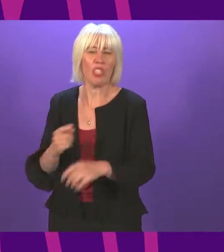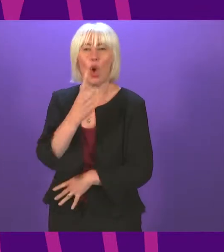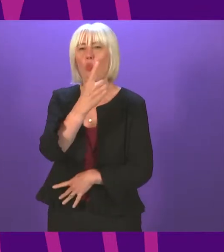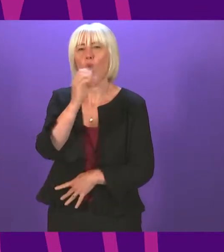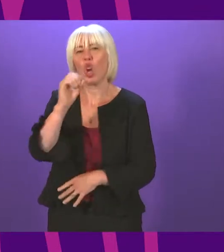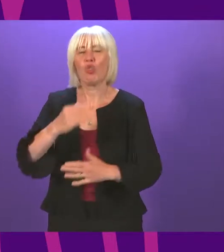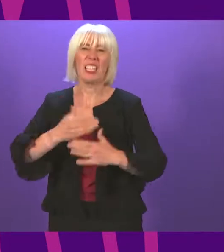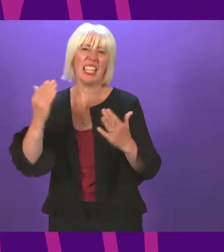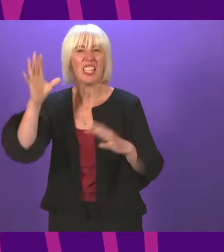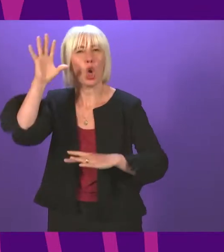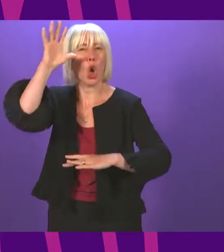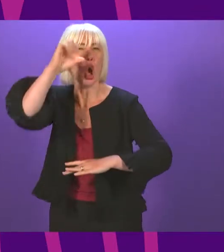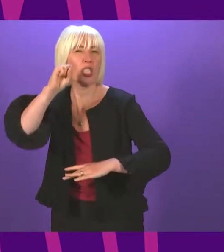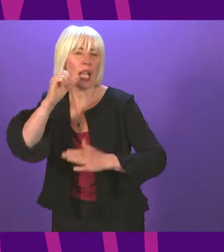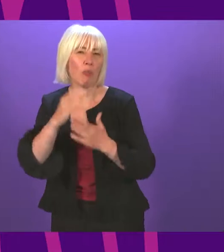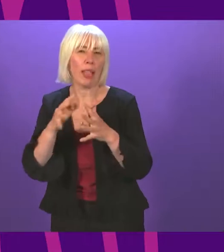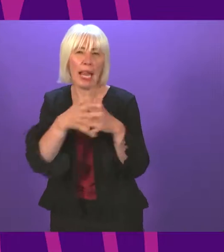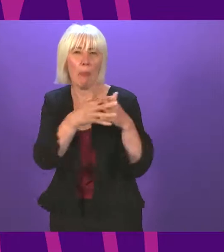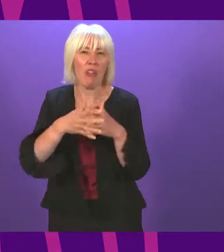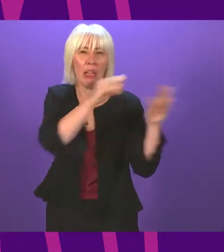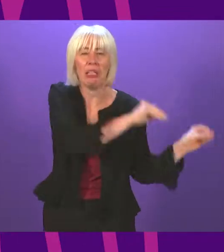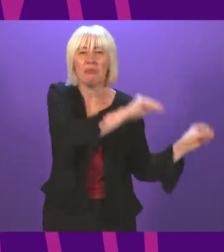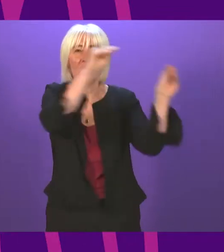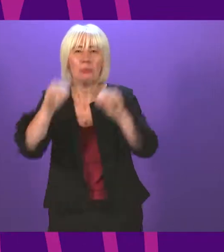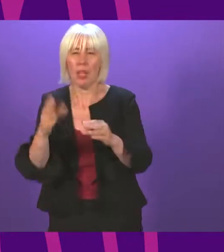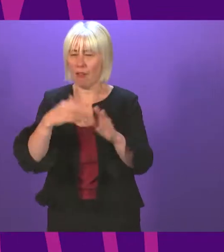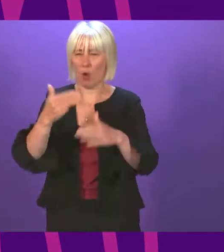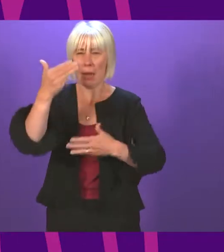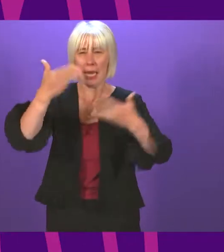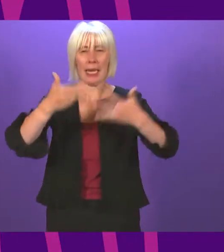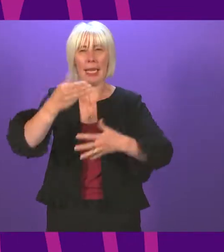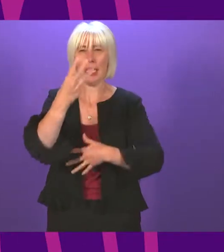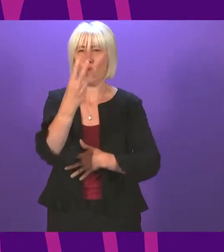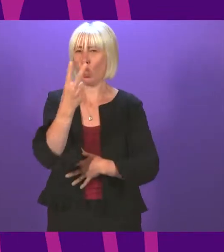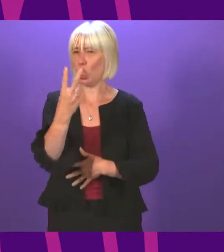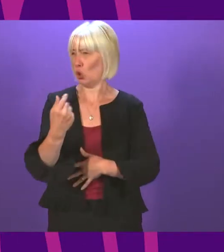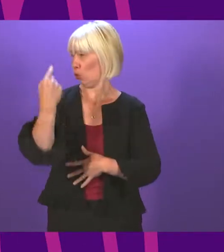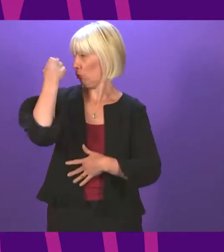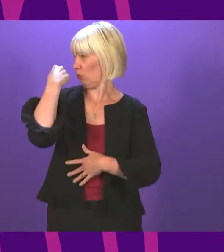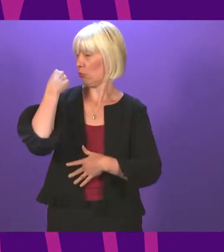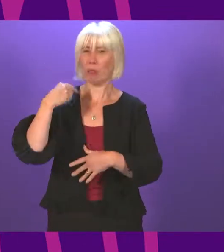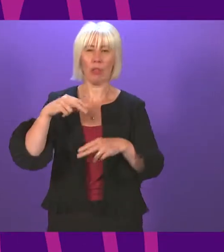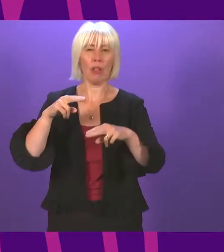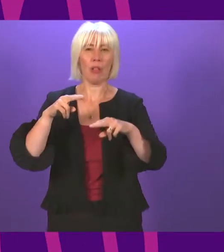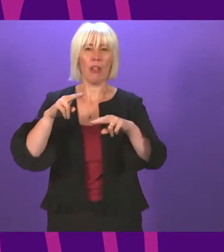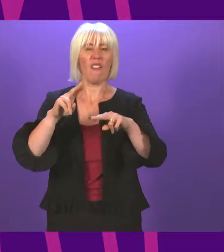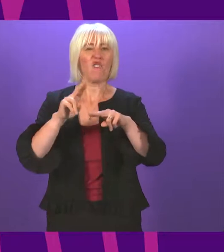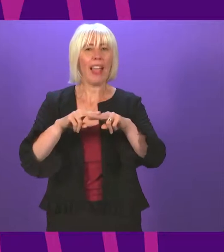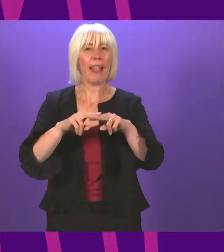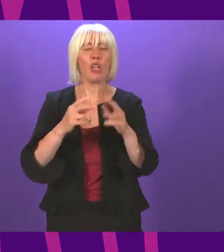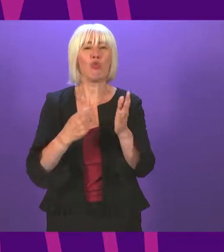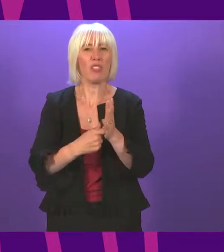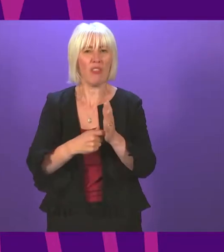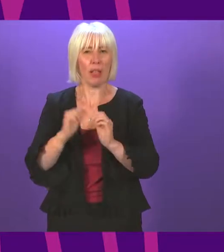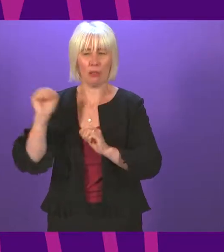days is an American import. It dates back to 1932 and Franklin Delano Roosevelt's